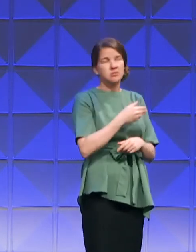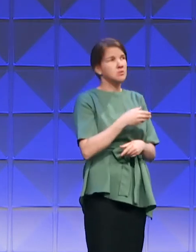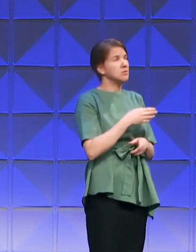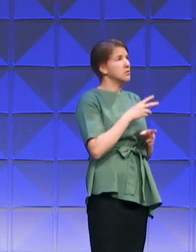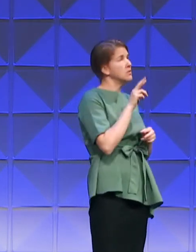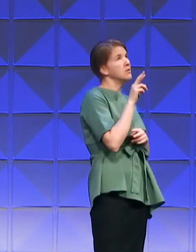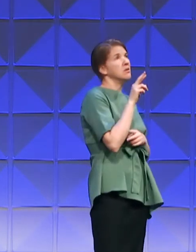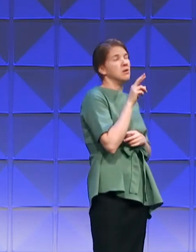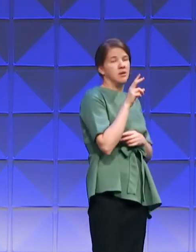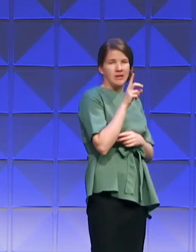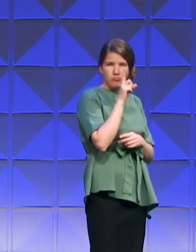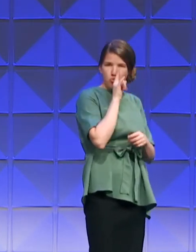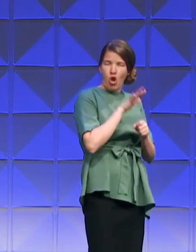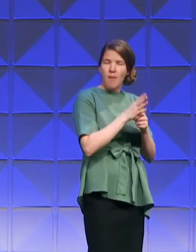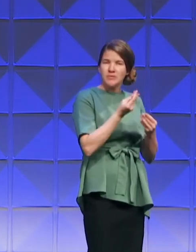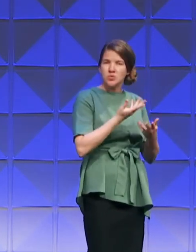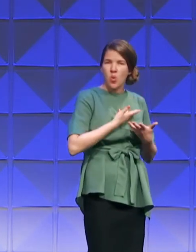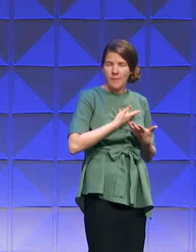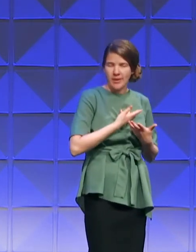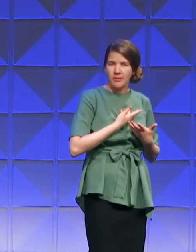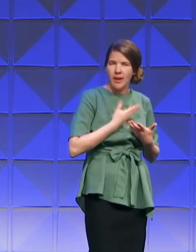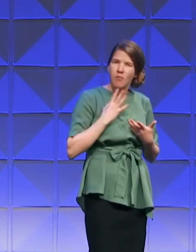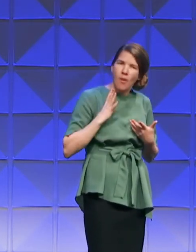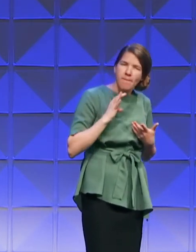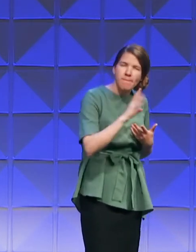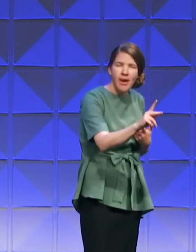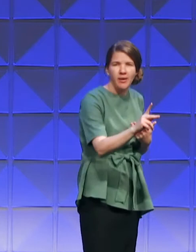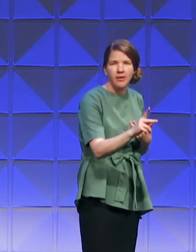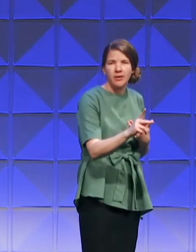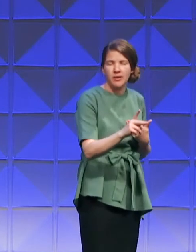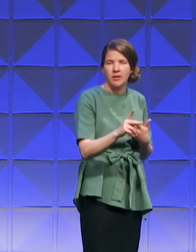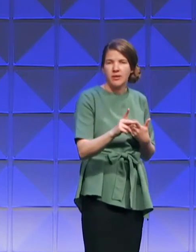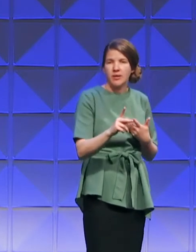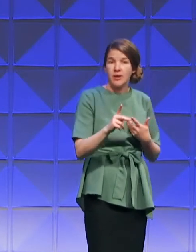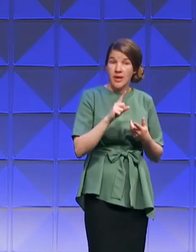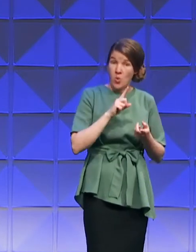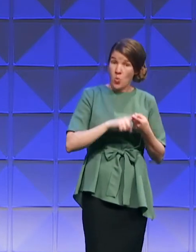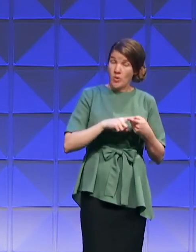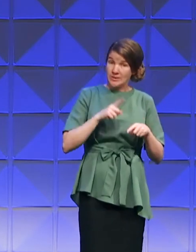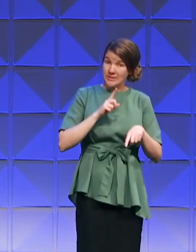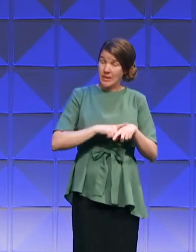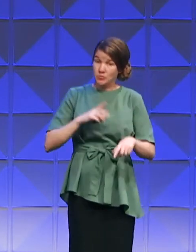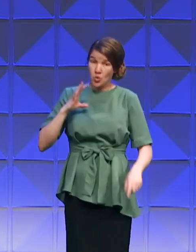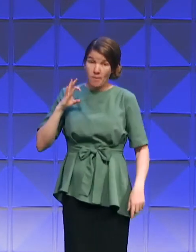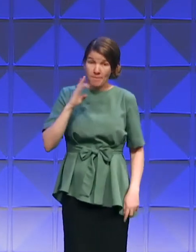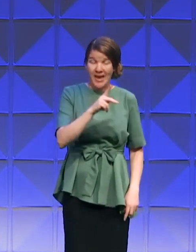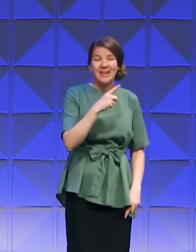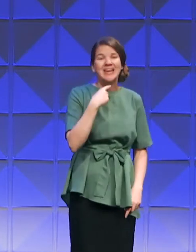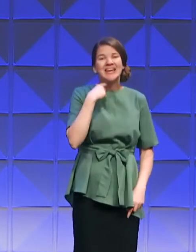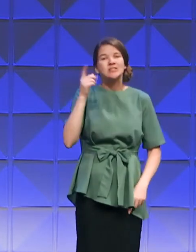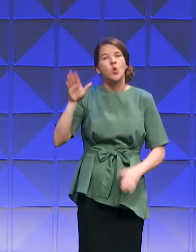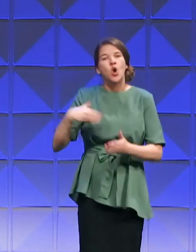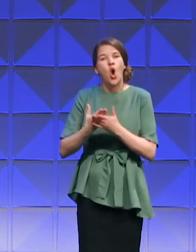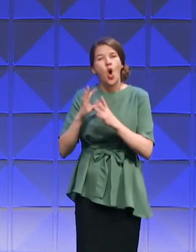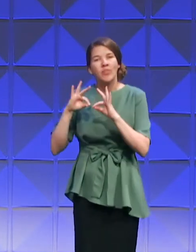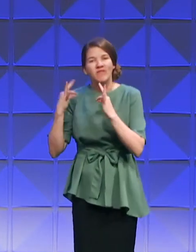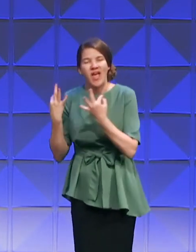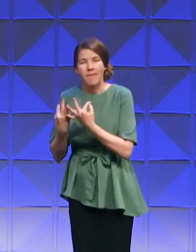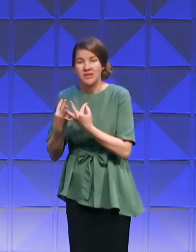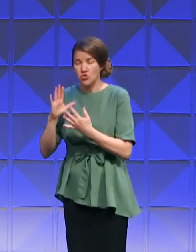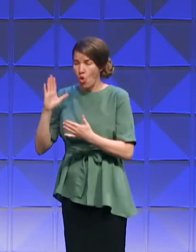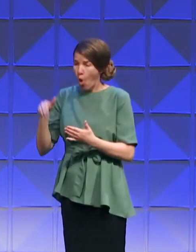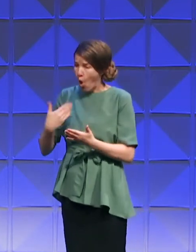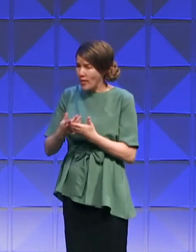gave that promise to me. And when he got ready to return, the Bible says, he told his whole household, put away all the false gods.